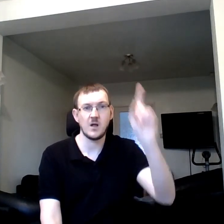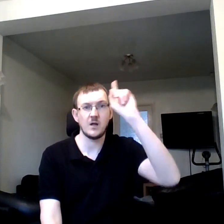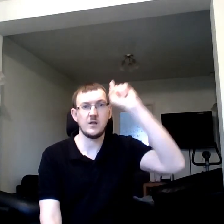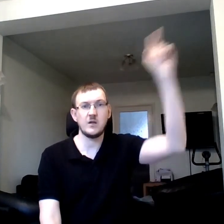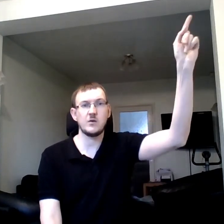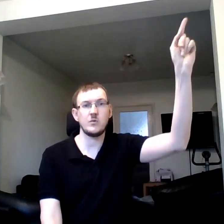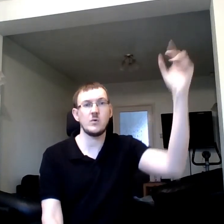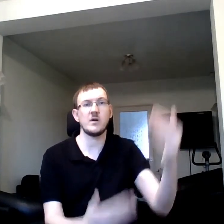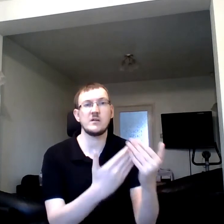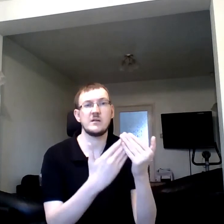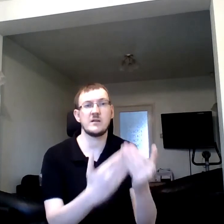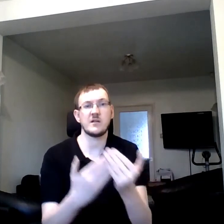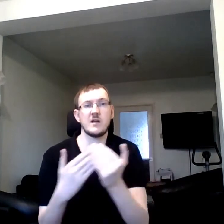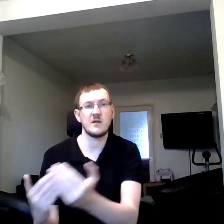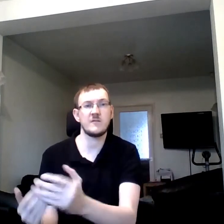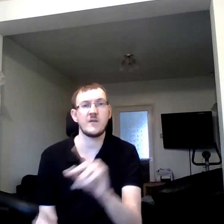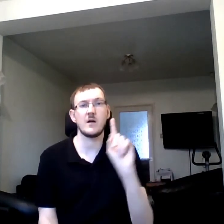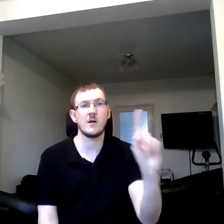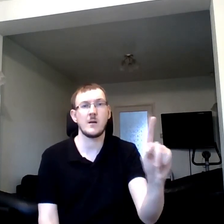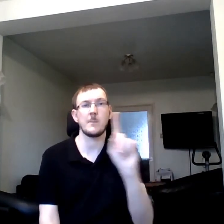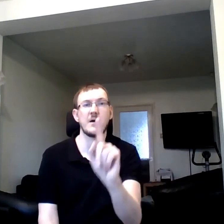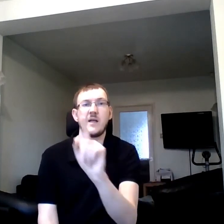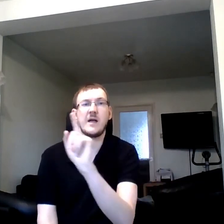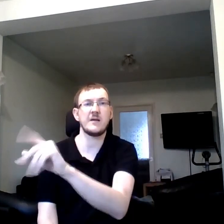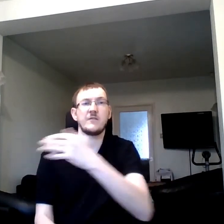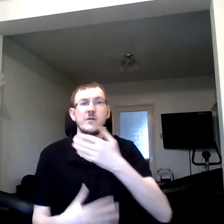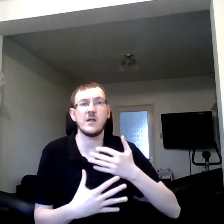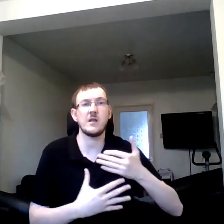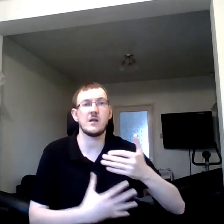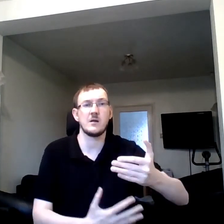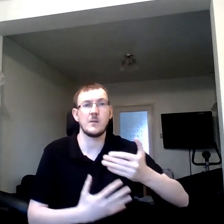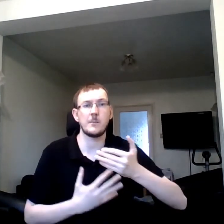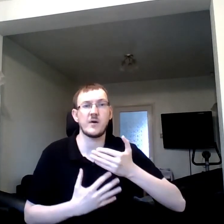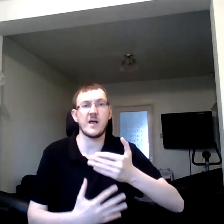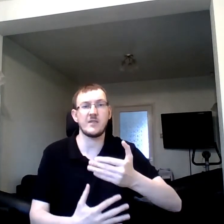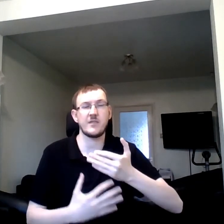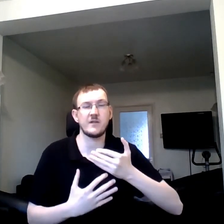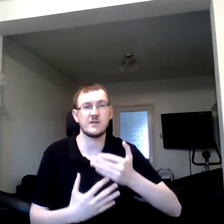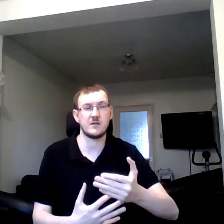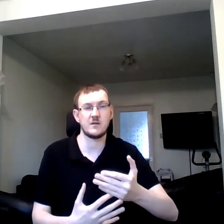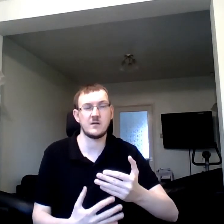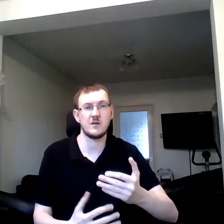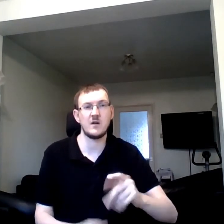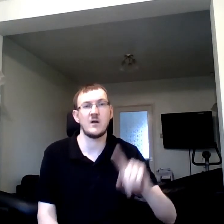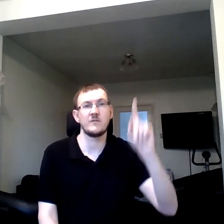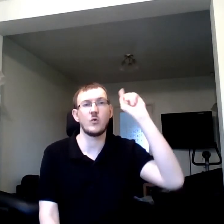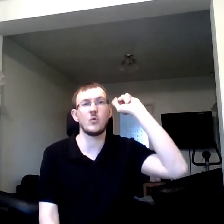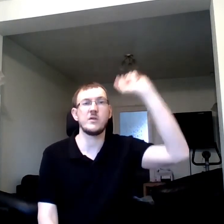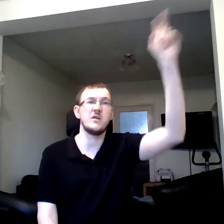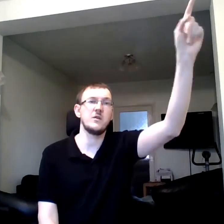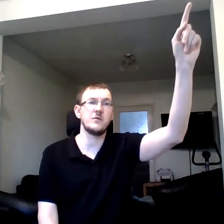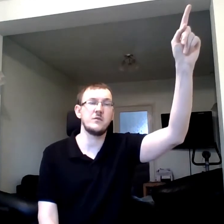You. Deserve. My. Every. Breath. For. You.